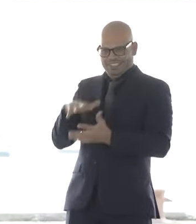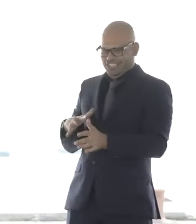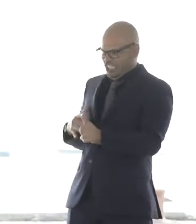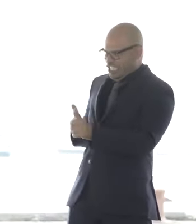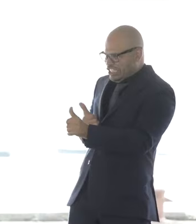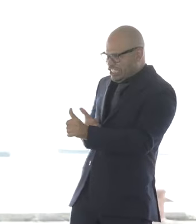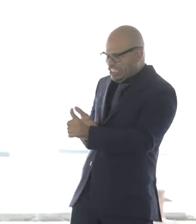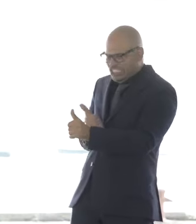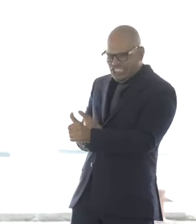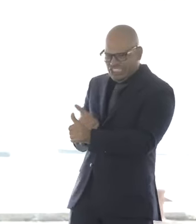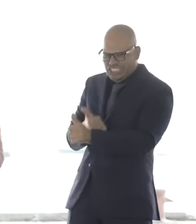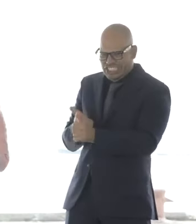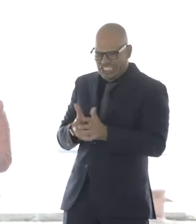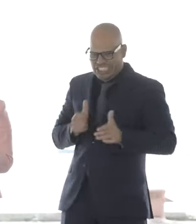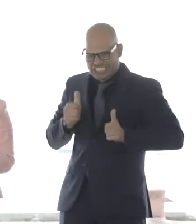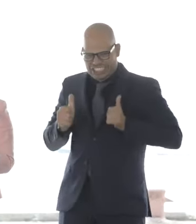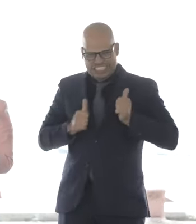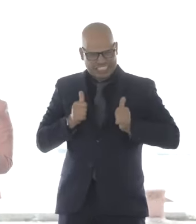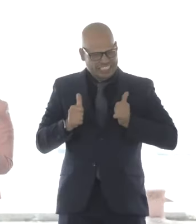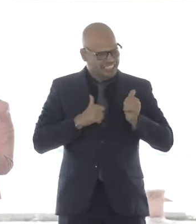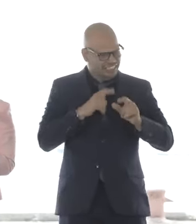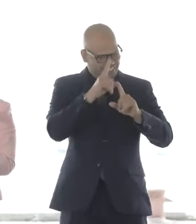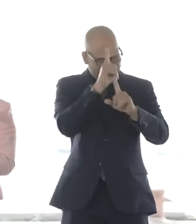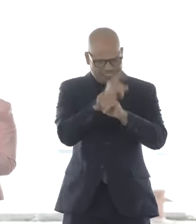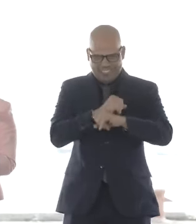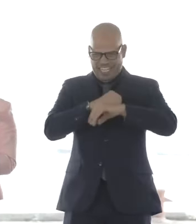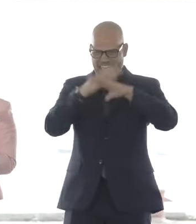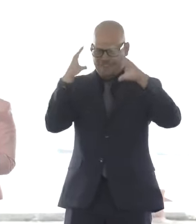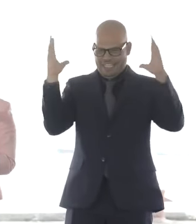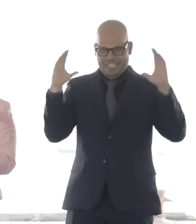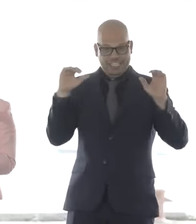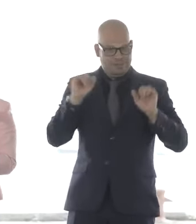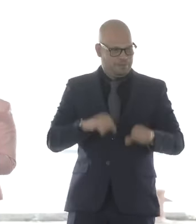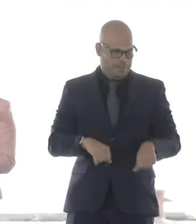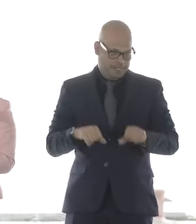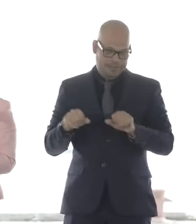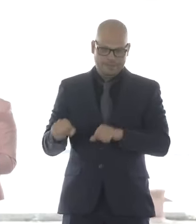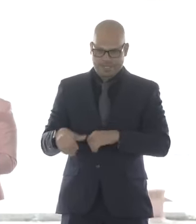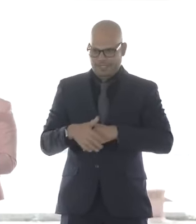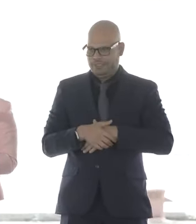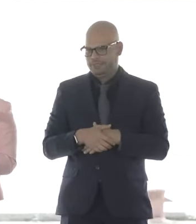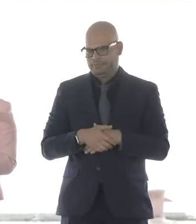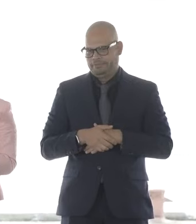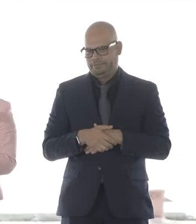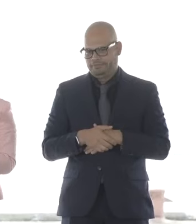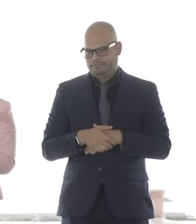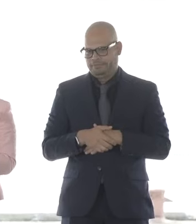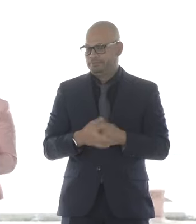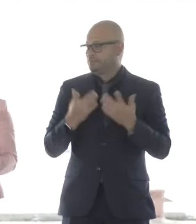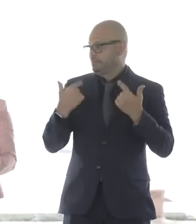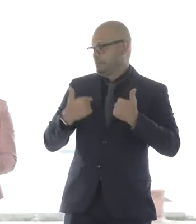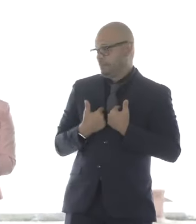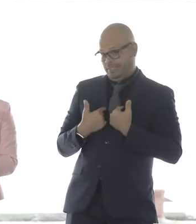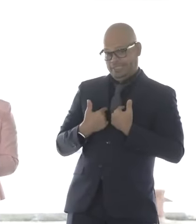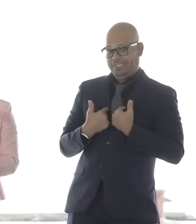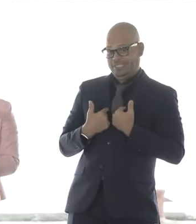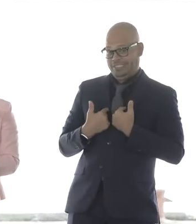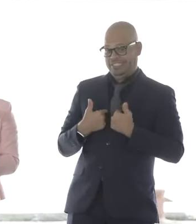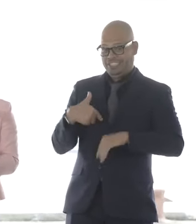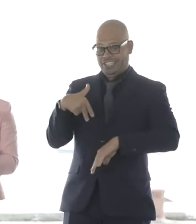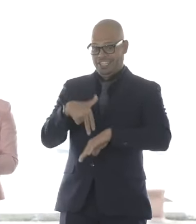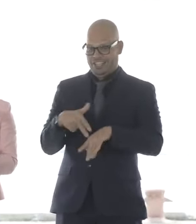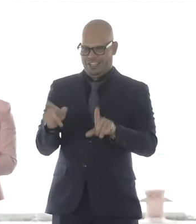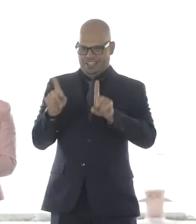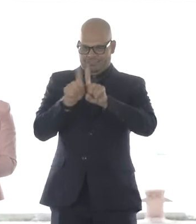everything, with a commitment, with a vision for what's possible. So for me, it's pretty cool to be able to stand alongside her,